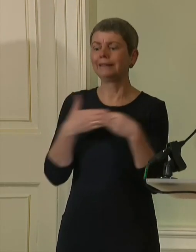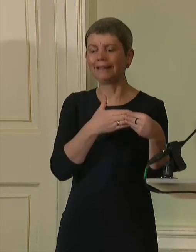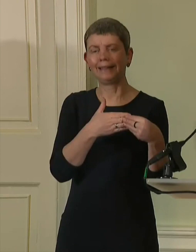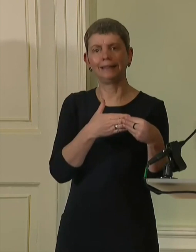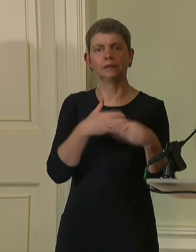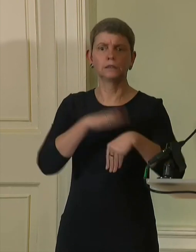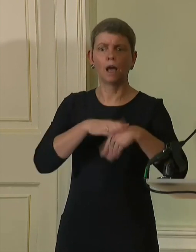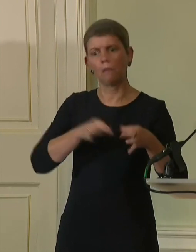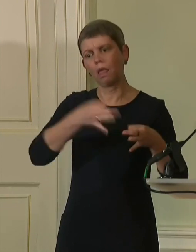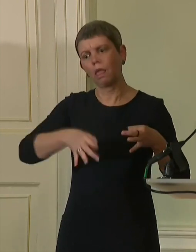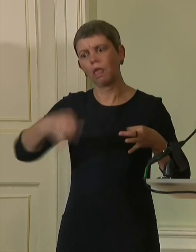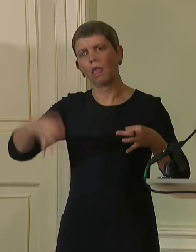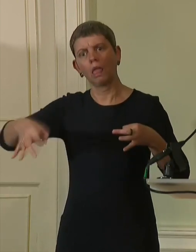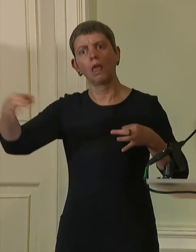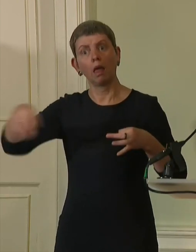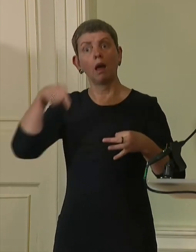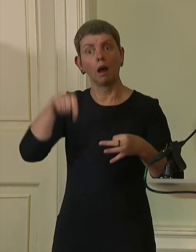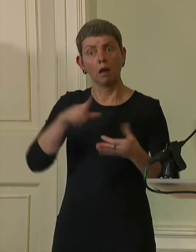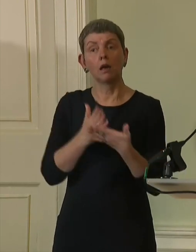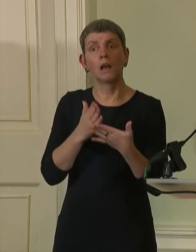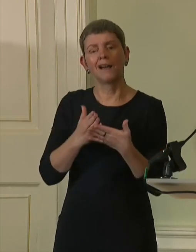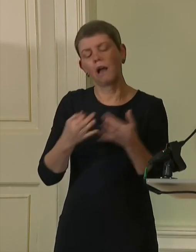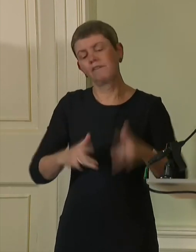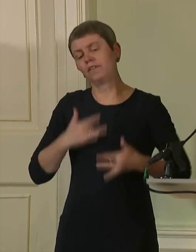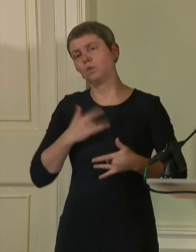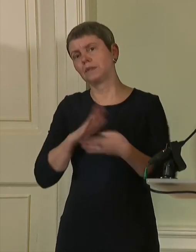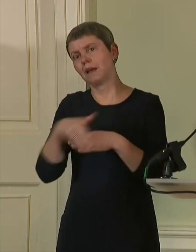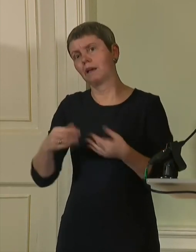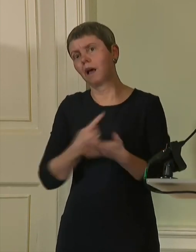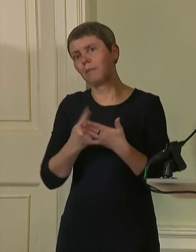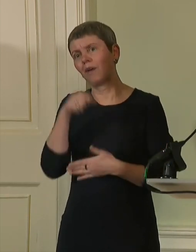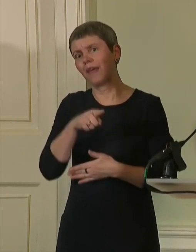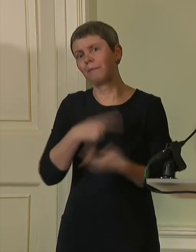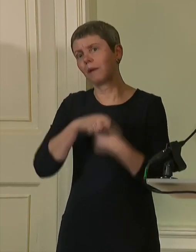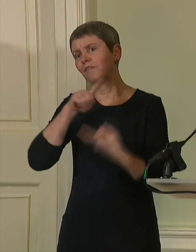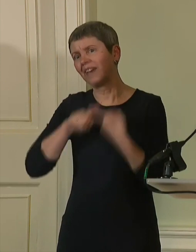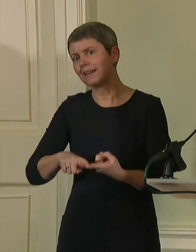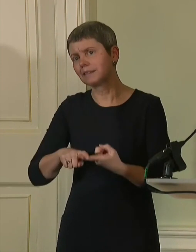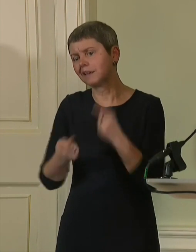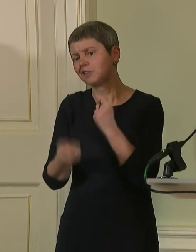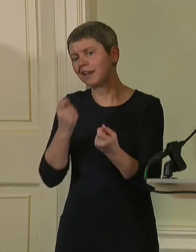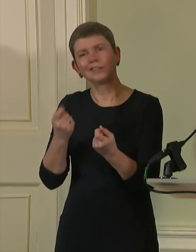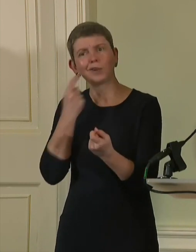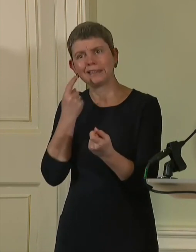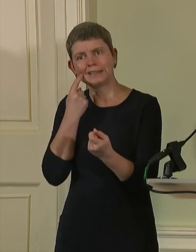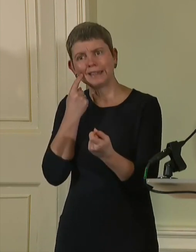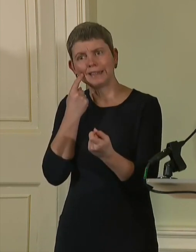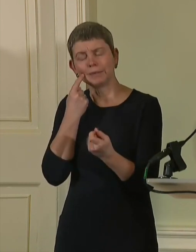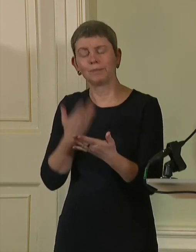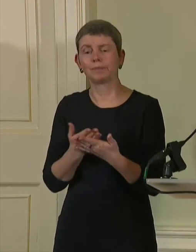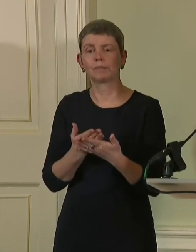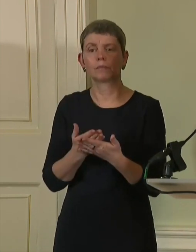more opinions about them become fixed and very hard to change. And that matters. Individual polls come and go.